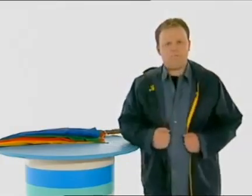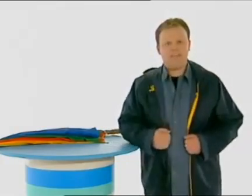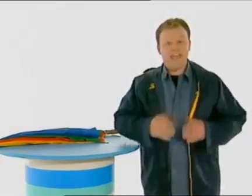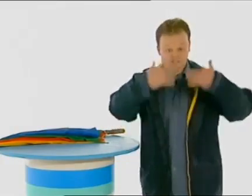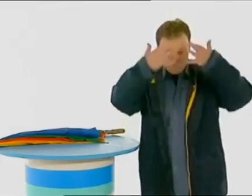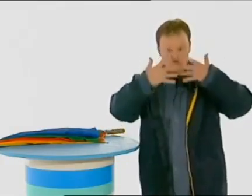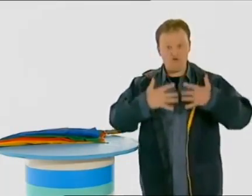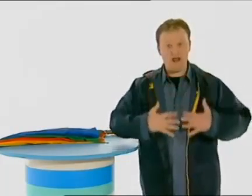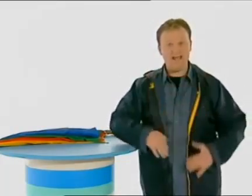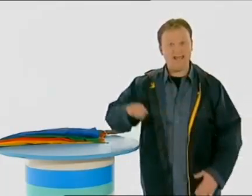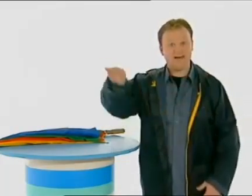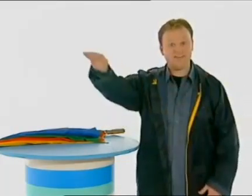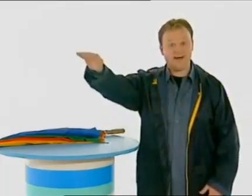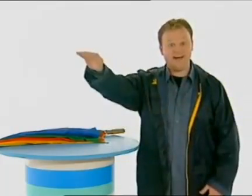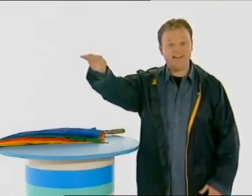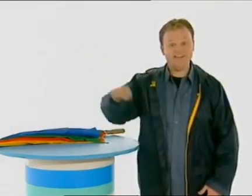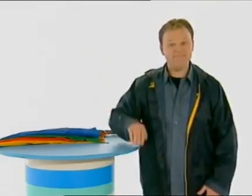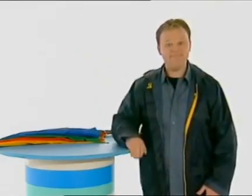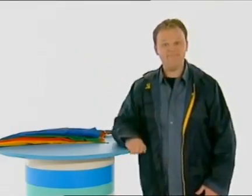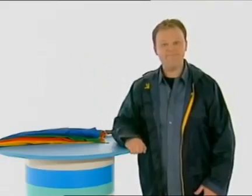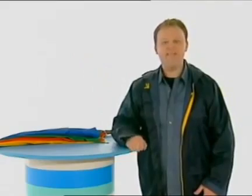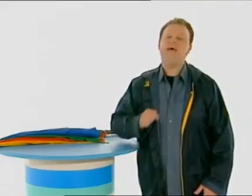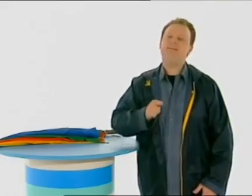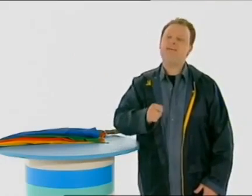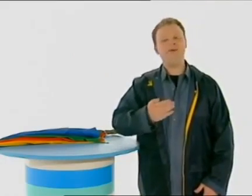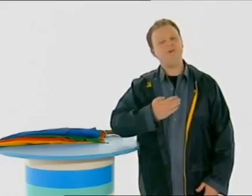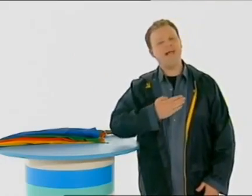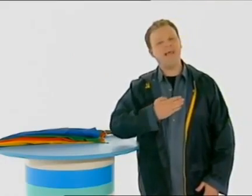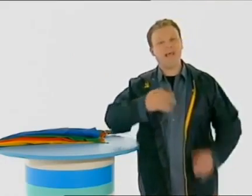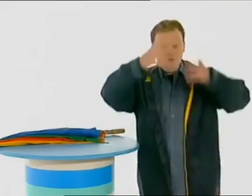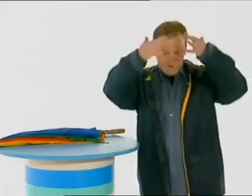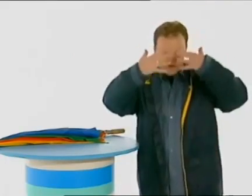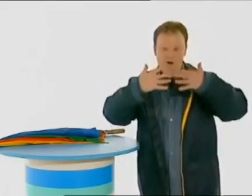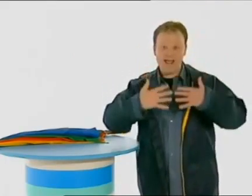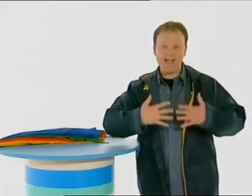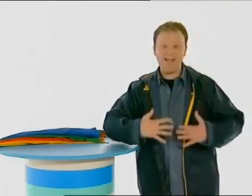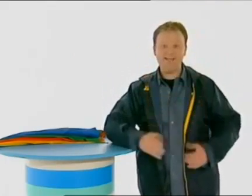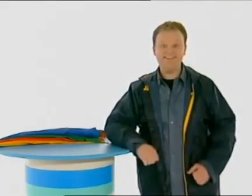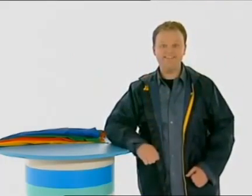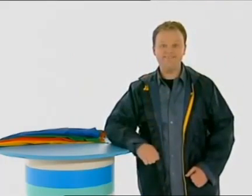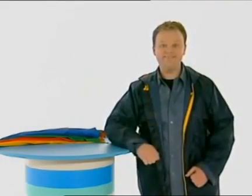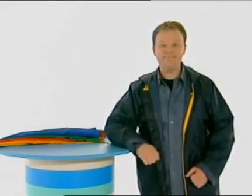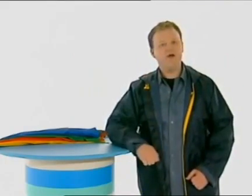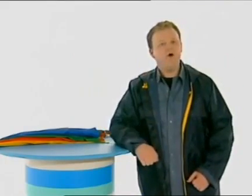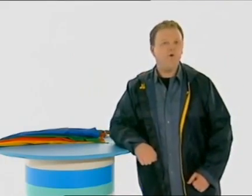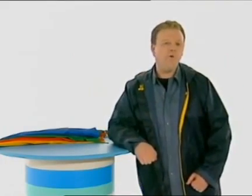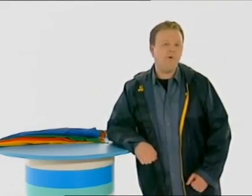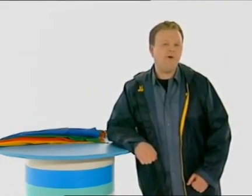It's raining outside. Do you like the rain? Or